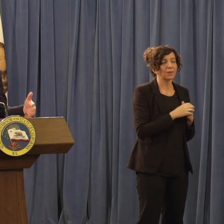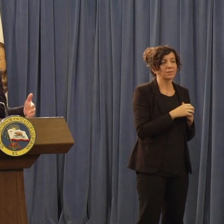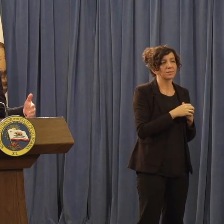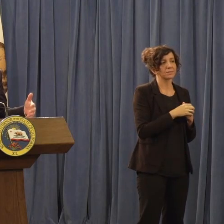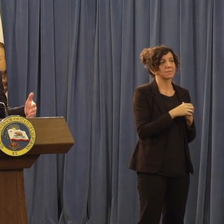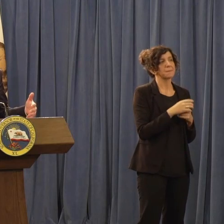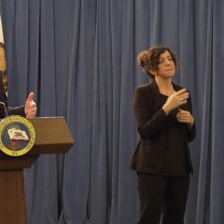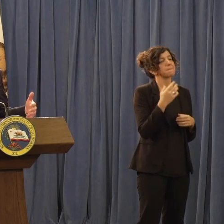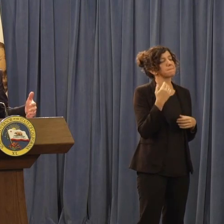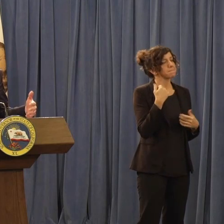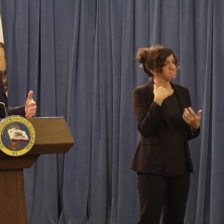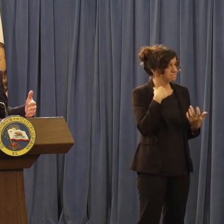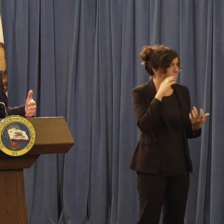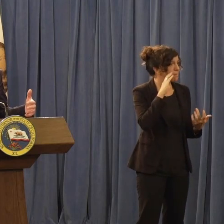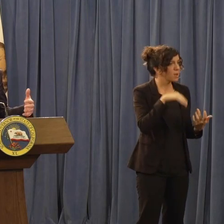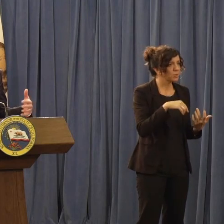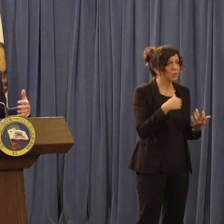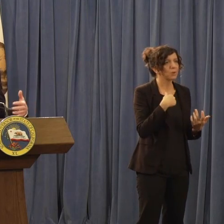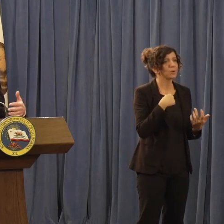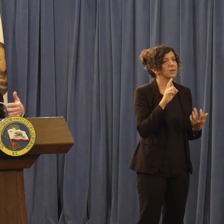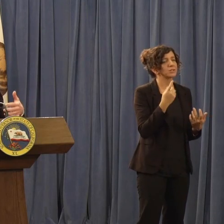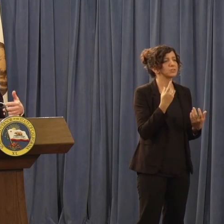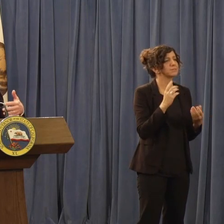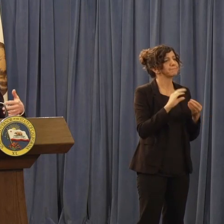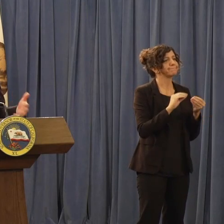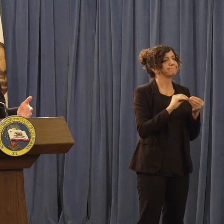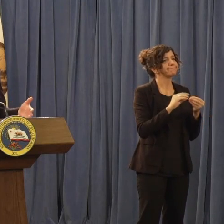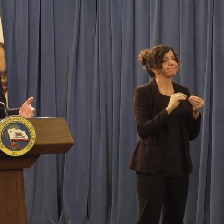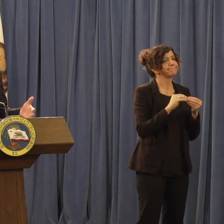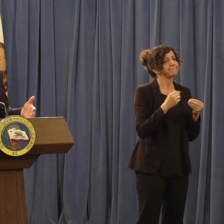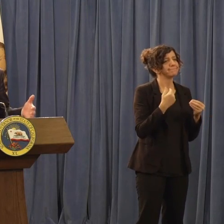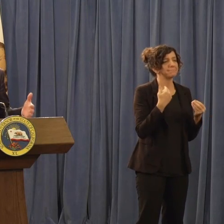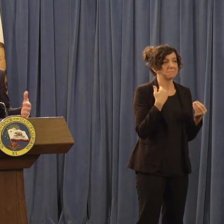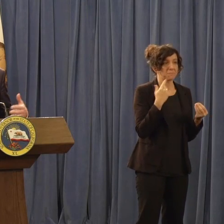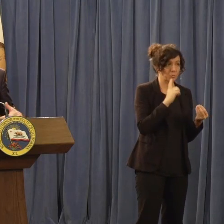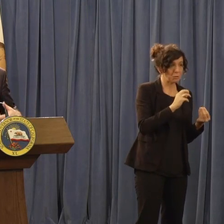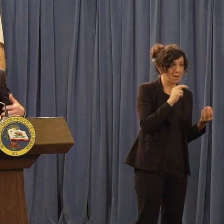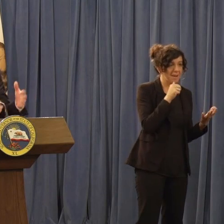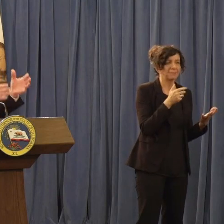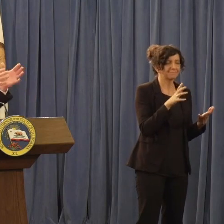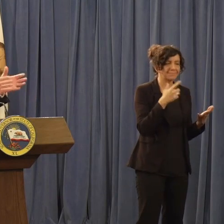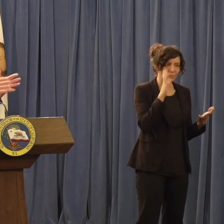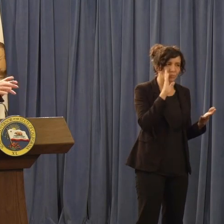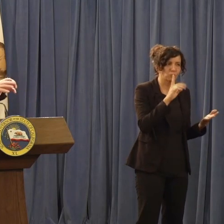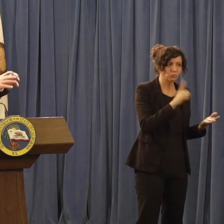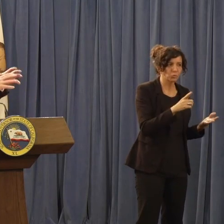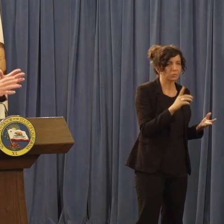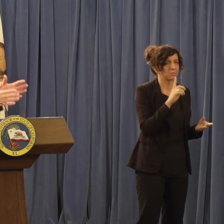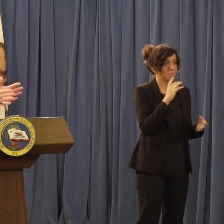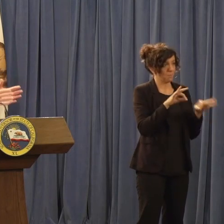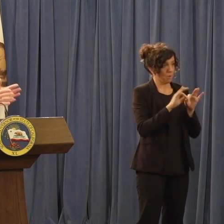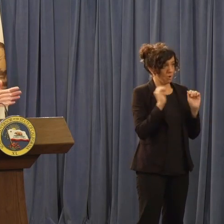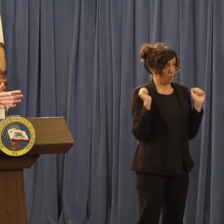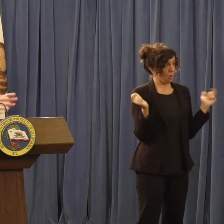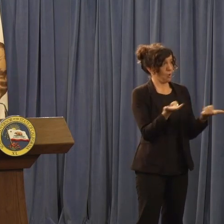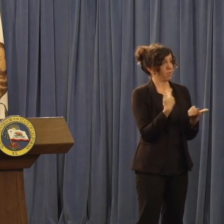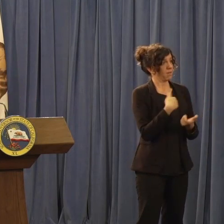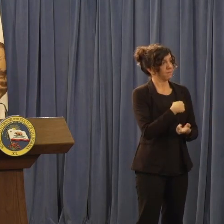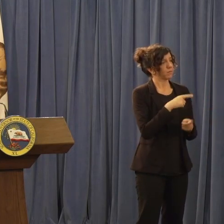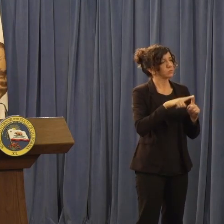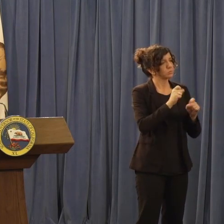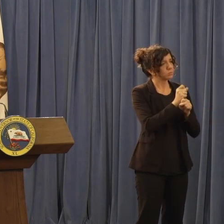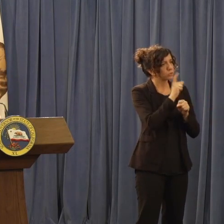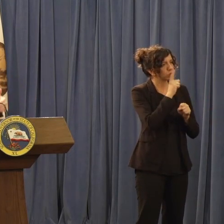that's rhetoric. I hope it not bluff. And it's incumbent upon all of us to truly